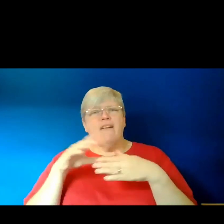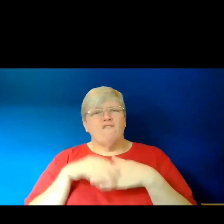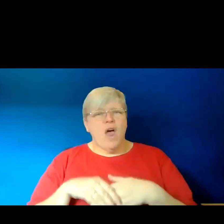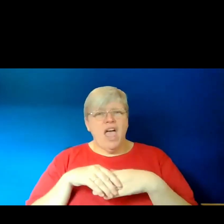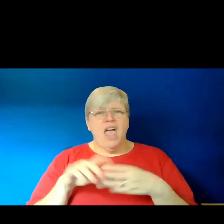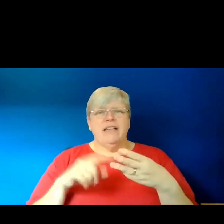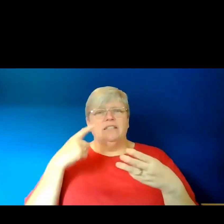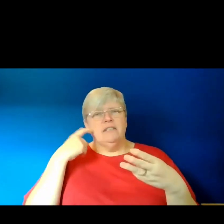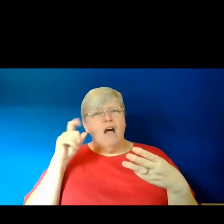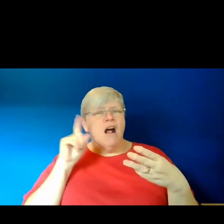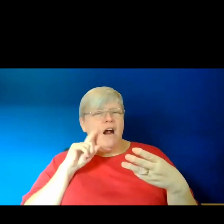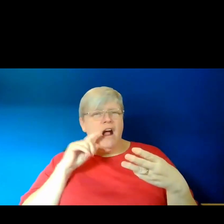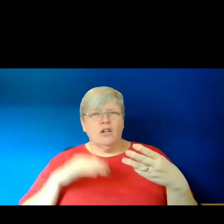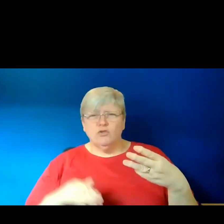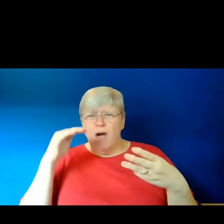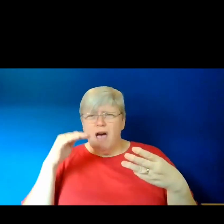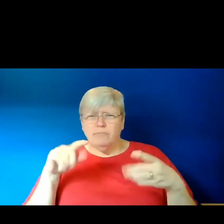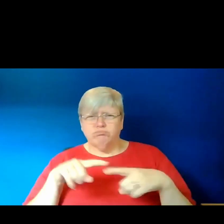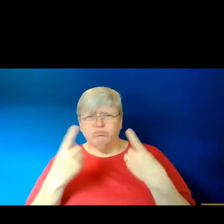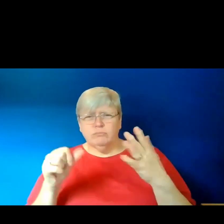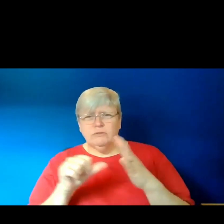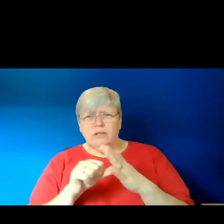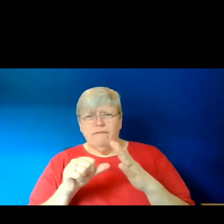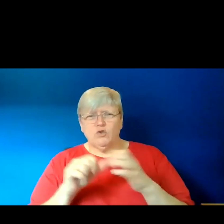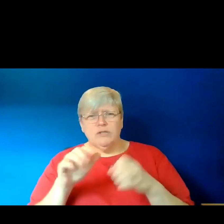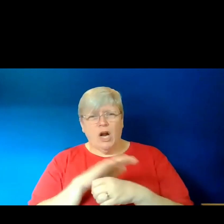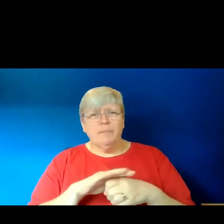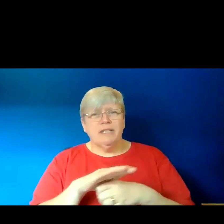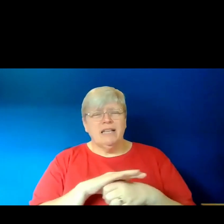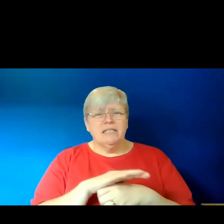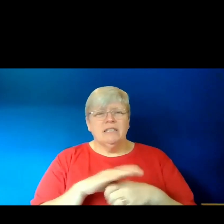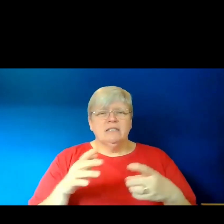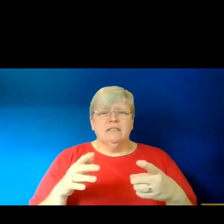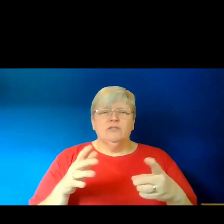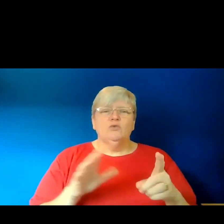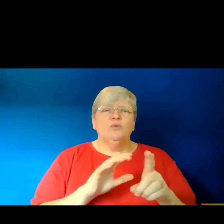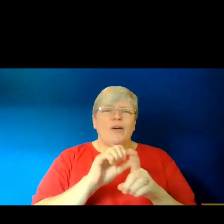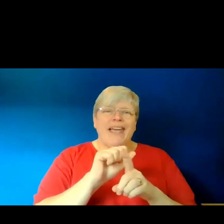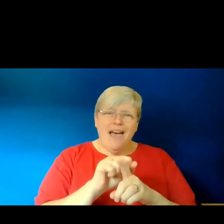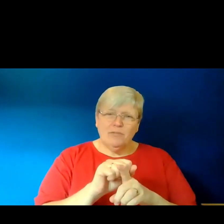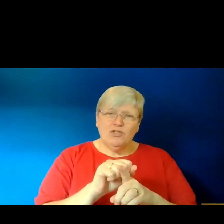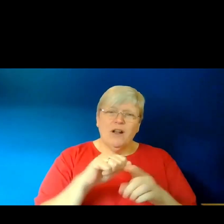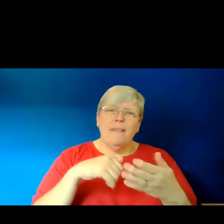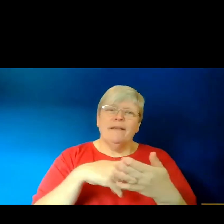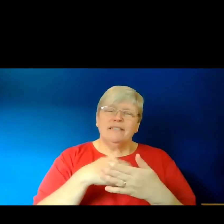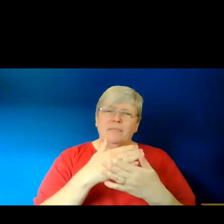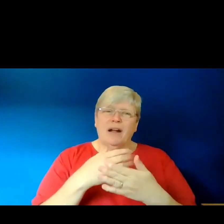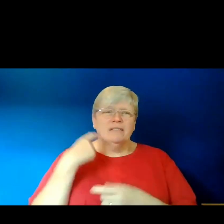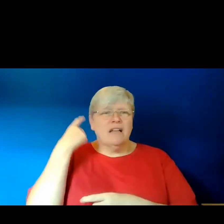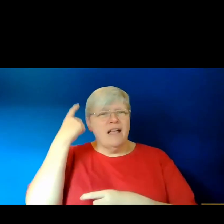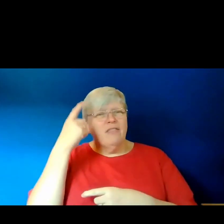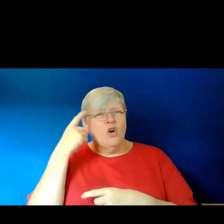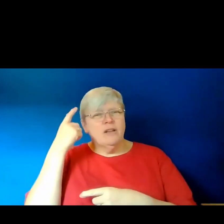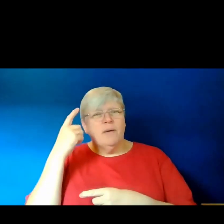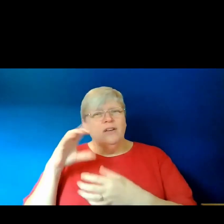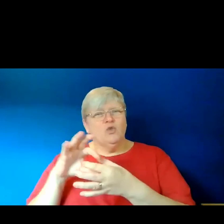who was growing up in extraordinary circumstances. And to capture these facets, I thought about the